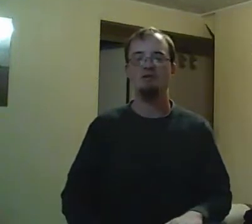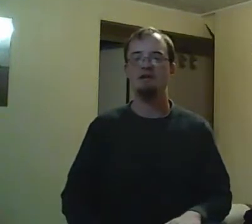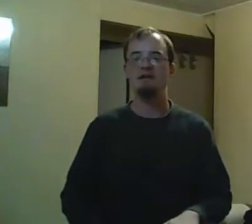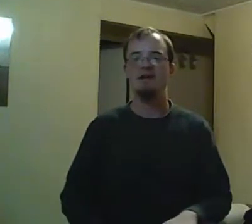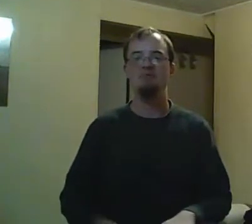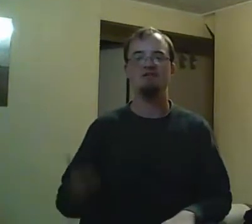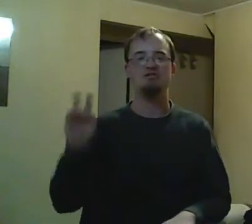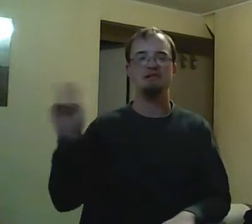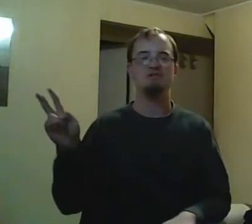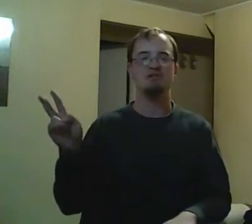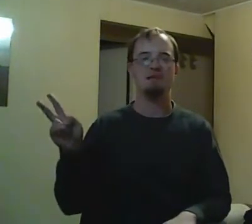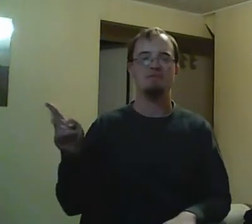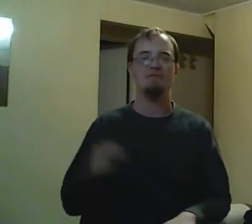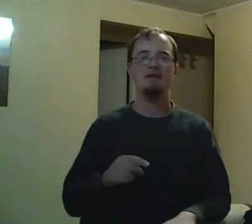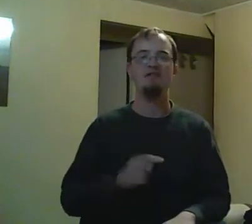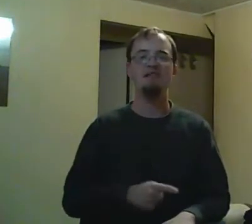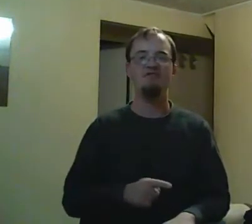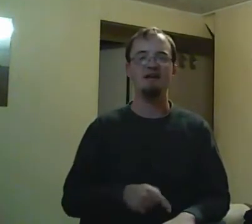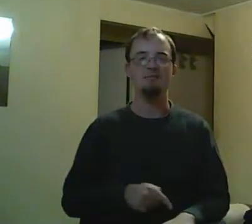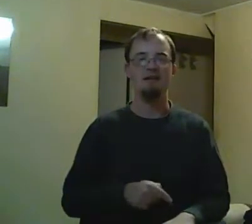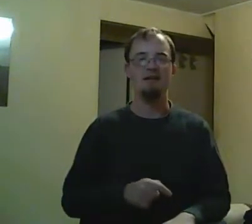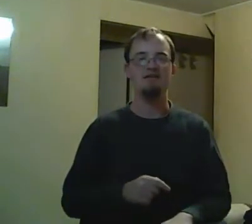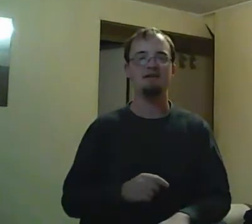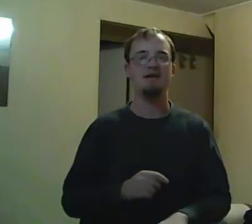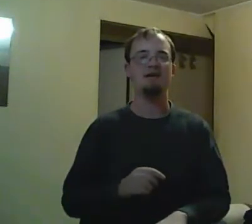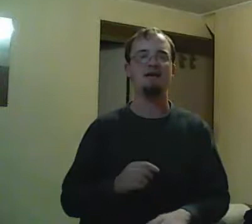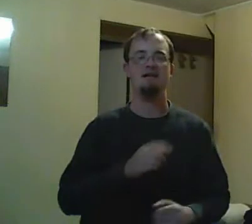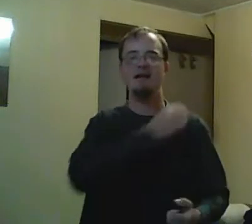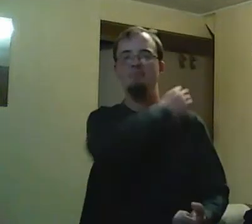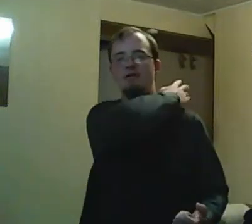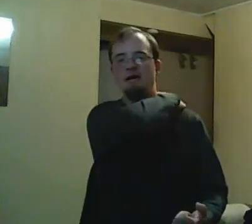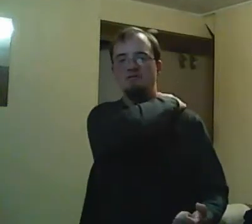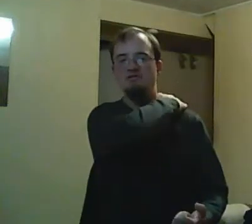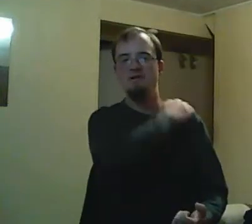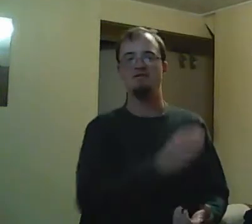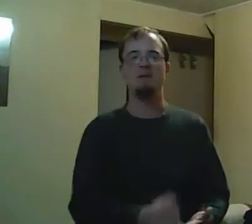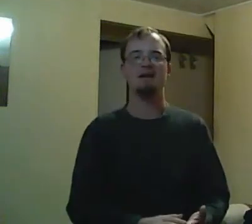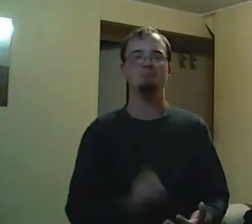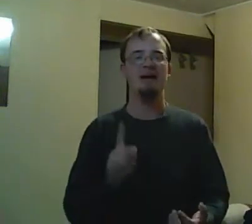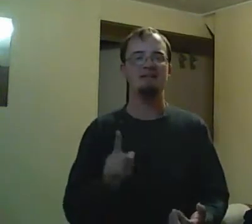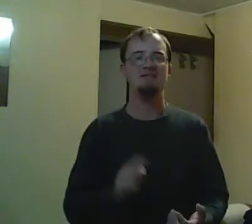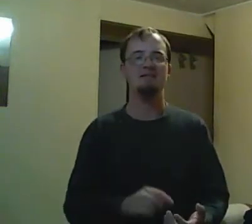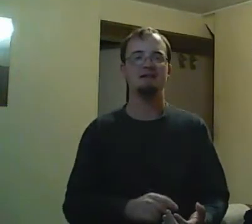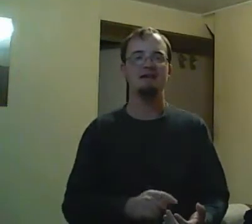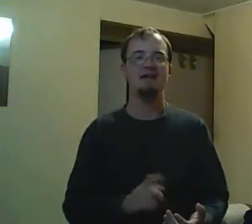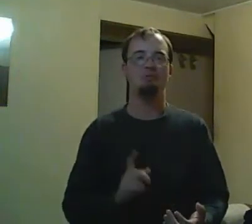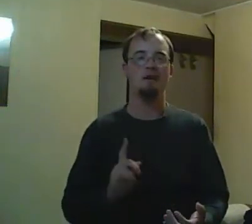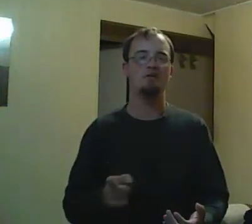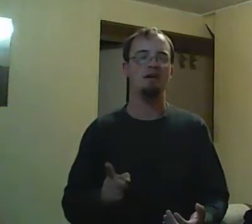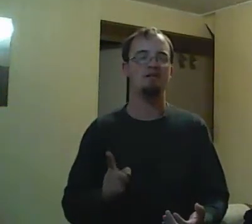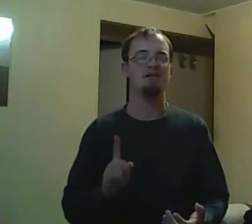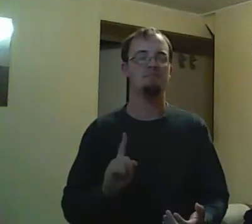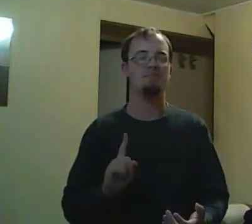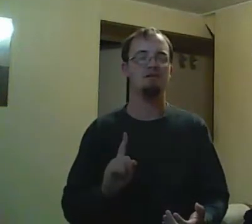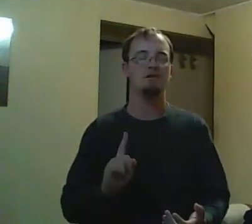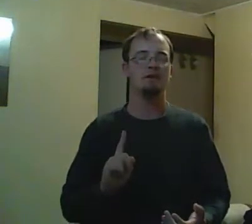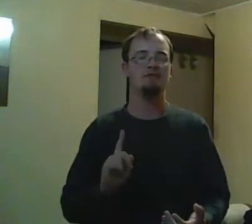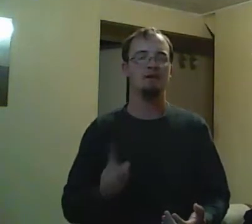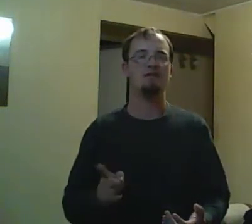Rick does miss a few questions, but he wins the tiebreaker on the final seconds, and guess what? He wins. He's praised. And